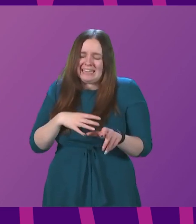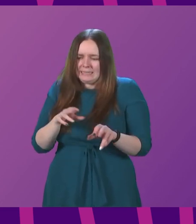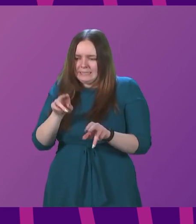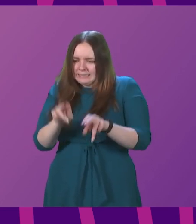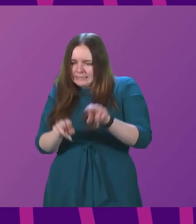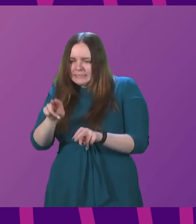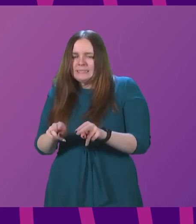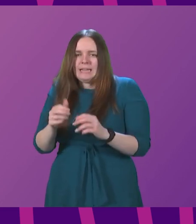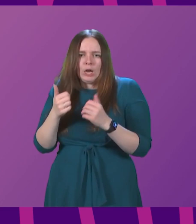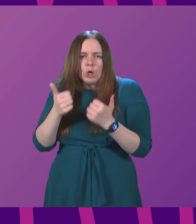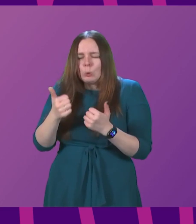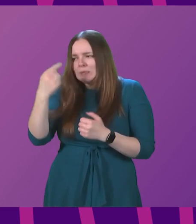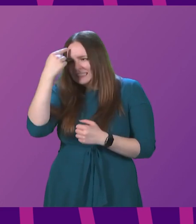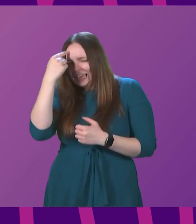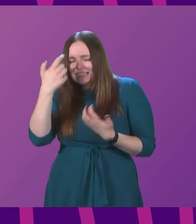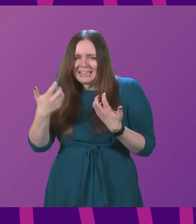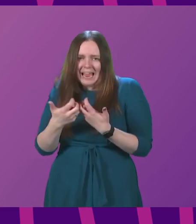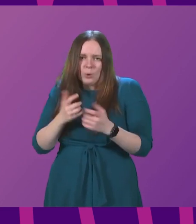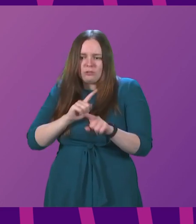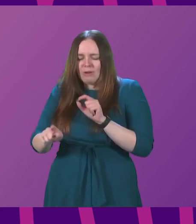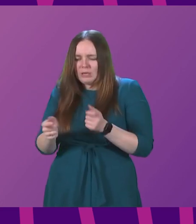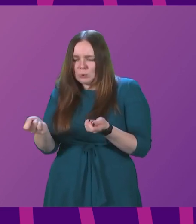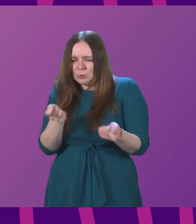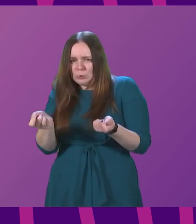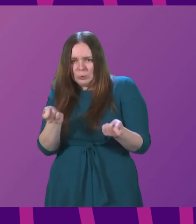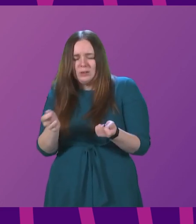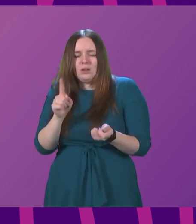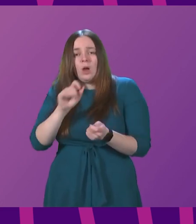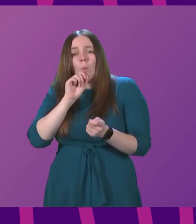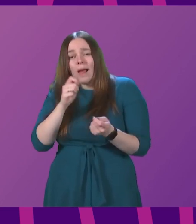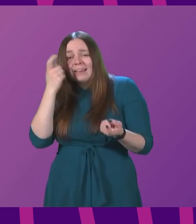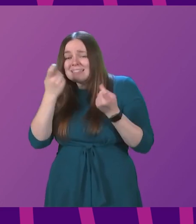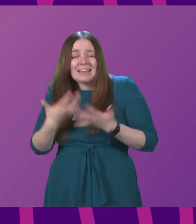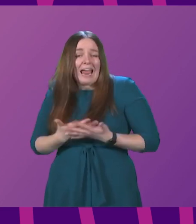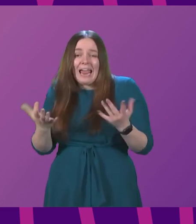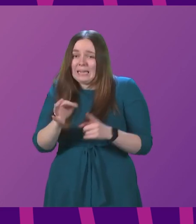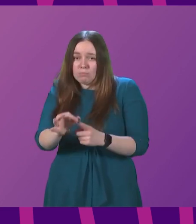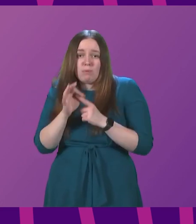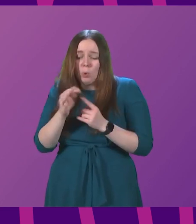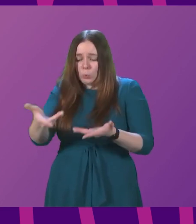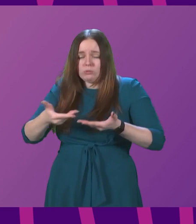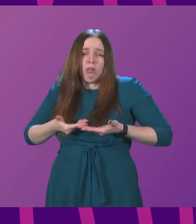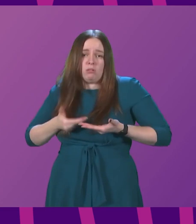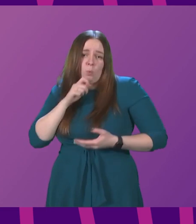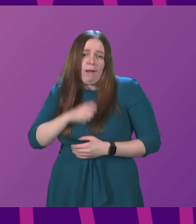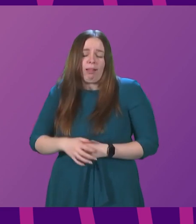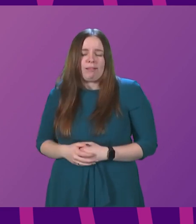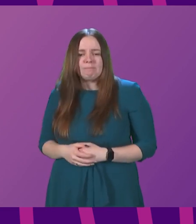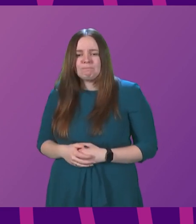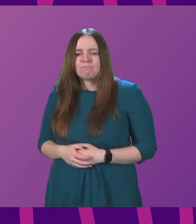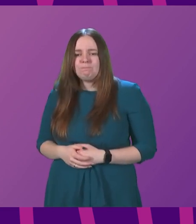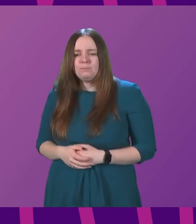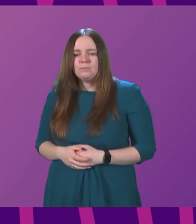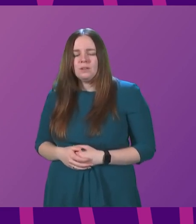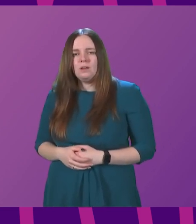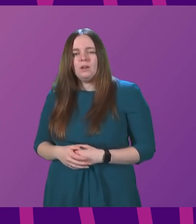and good sense in how we try to balance things. But we will consider any proposals that are put forward. It is not the case